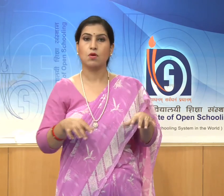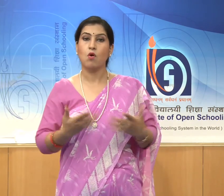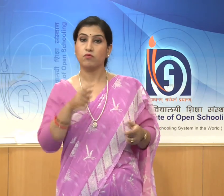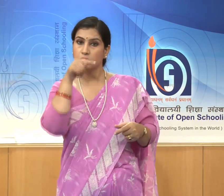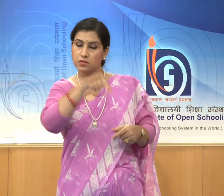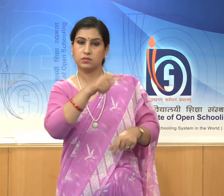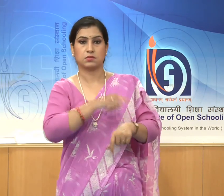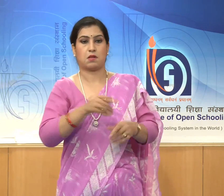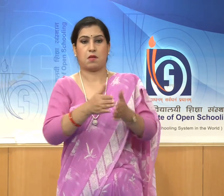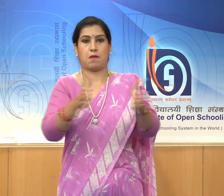period.